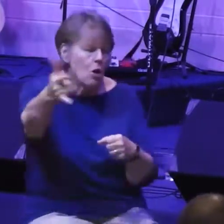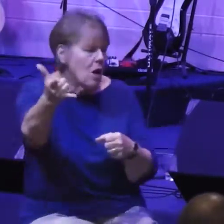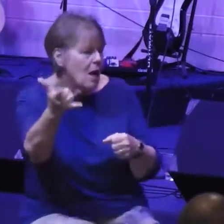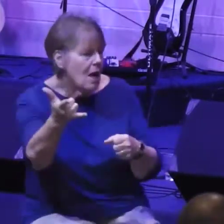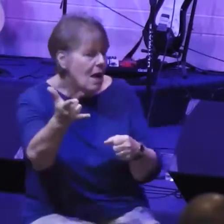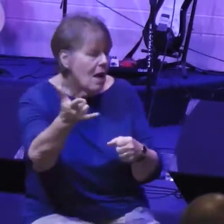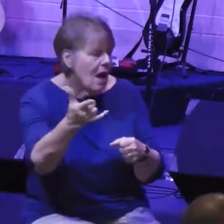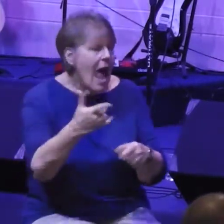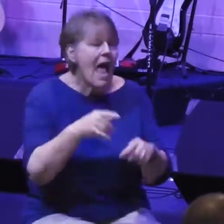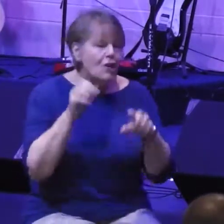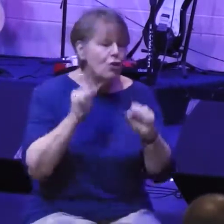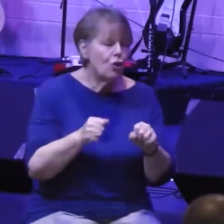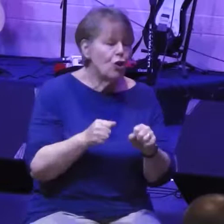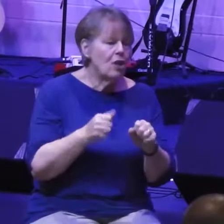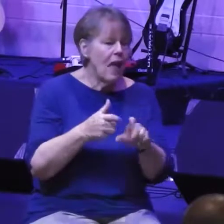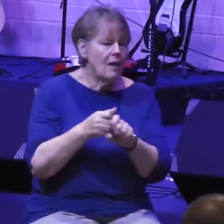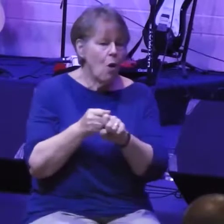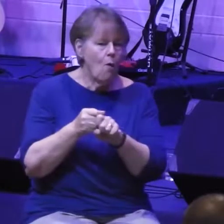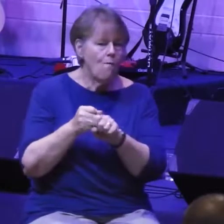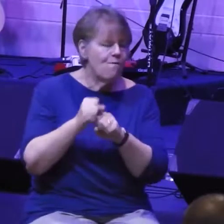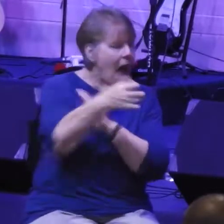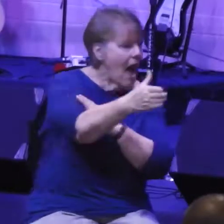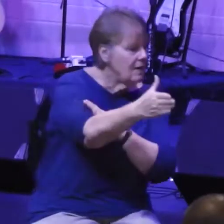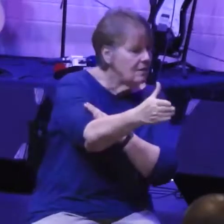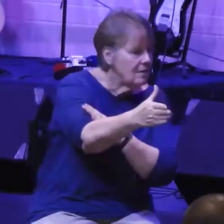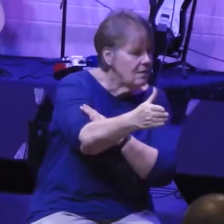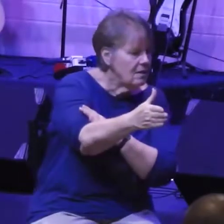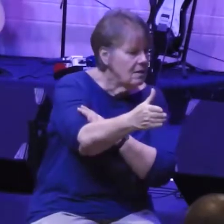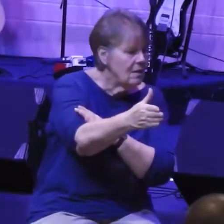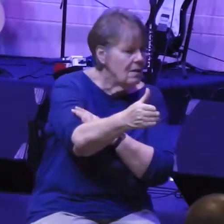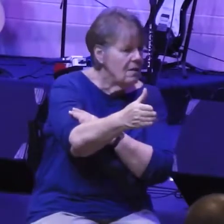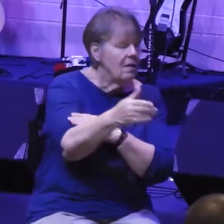ratio. I don't know what that means, but he seemed to think it was a big deal.